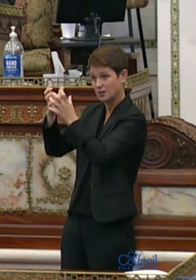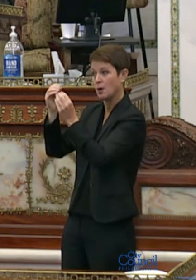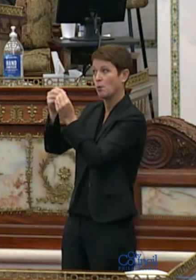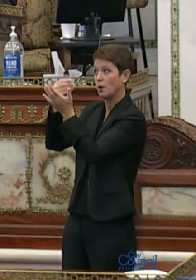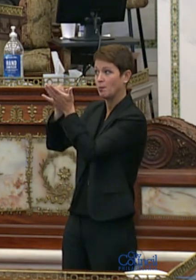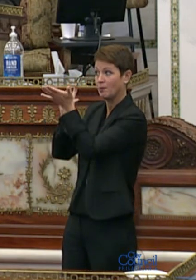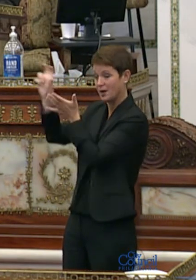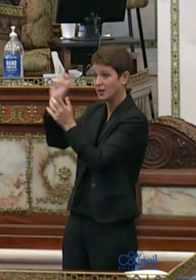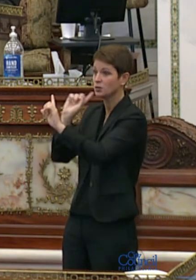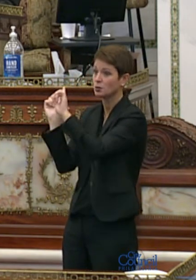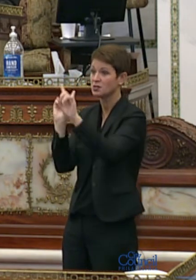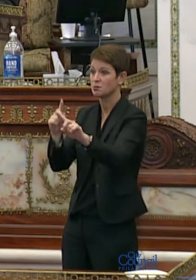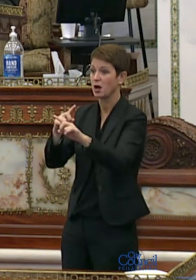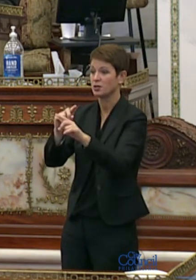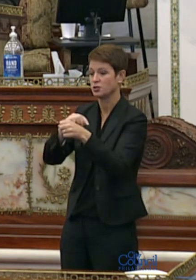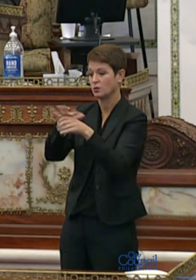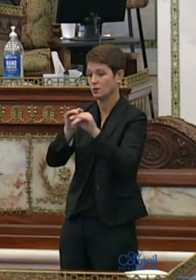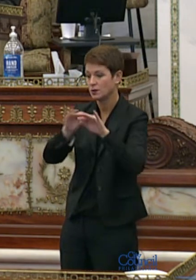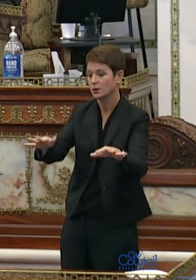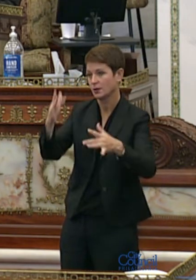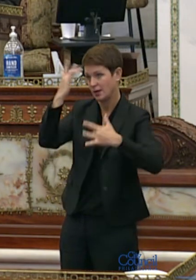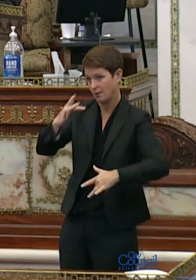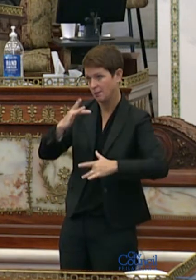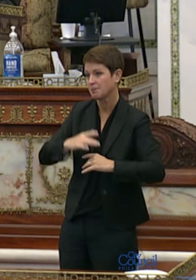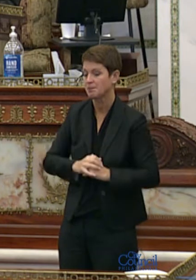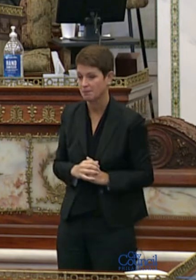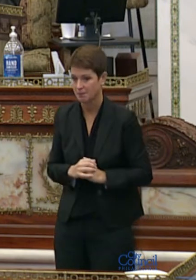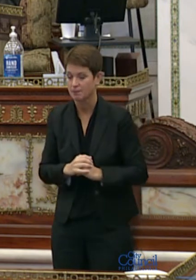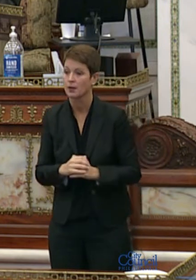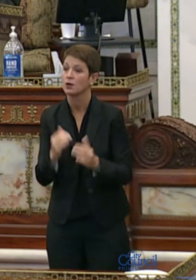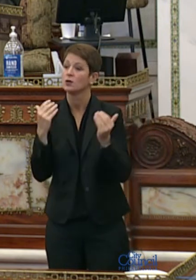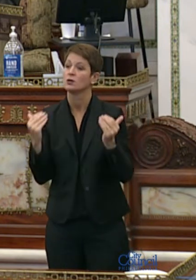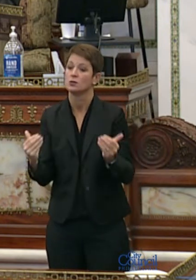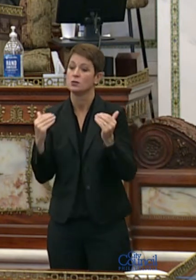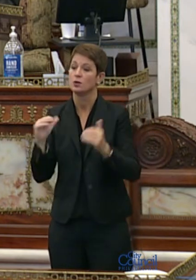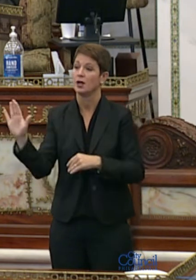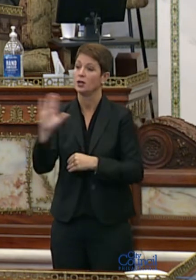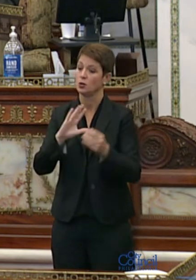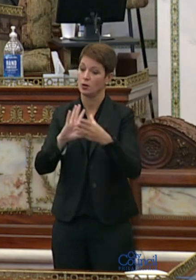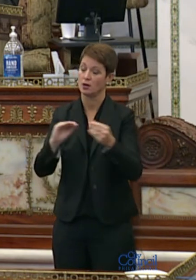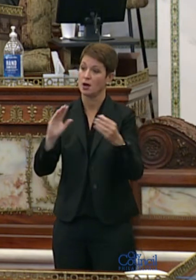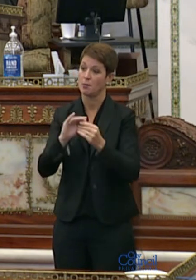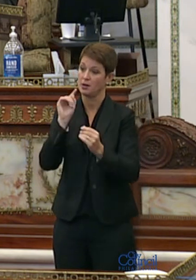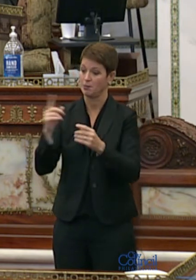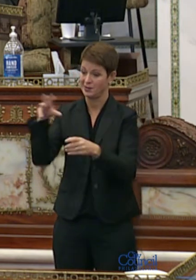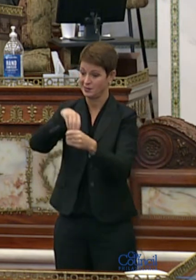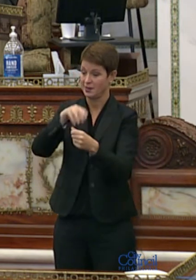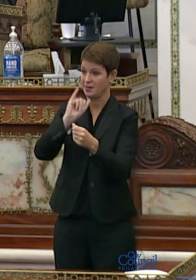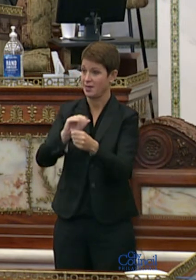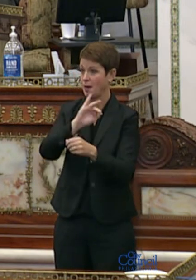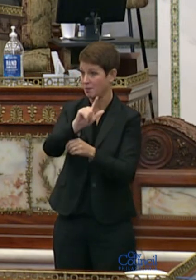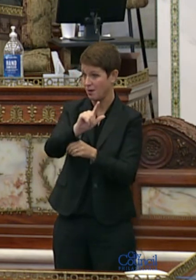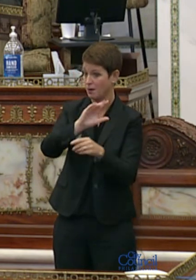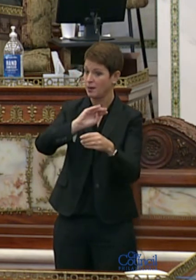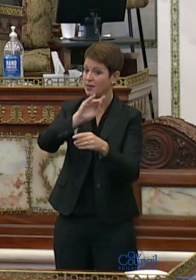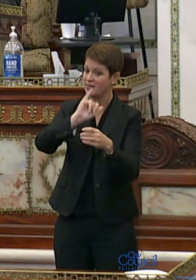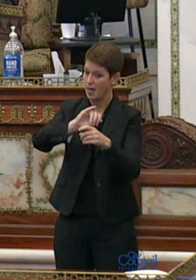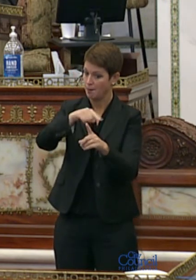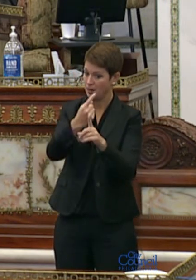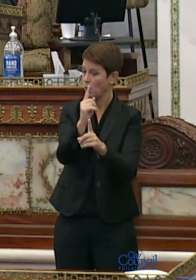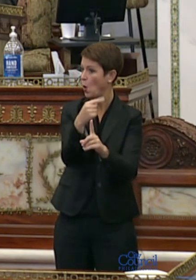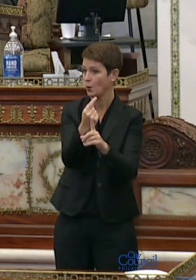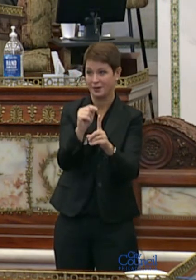to respond to the coronavirus epidemic today your public comment must concern that bill and that bill alone